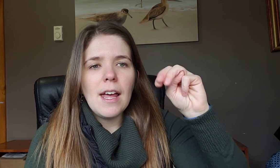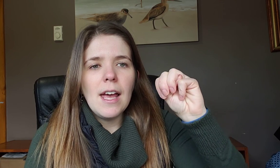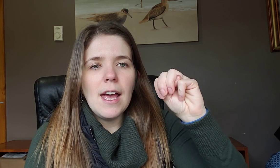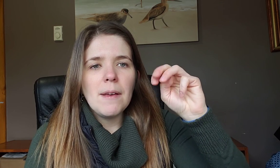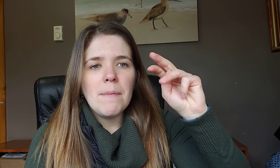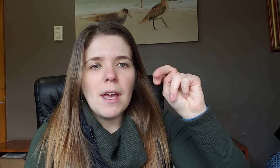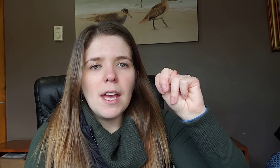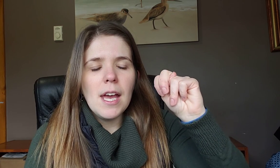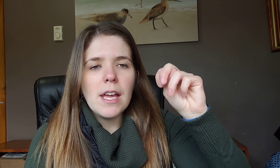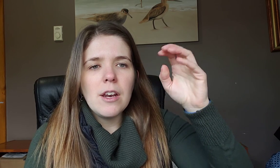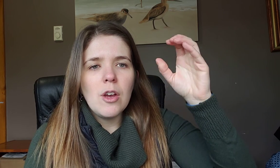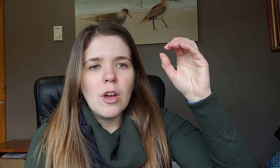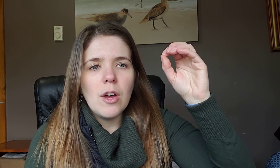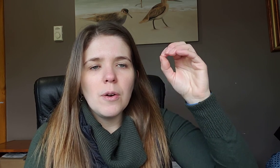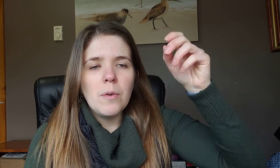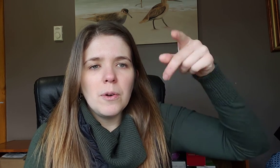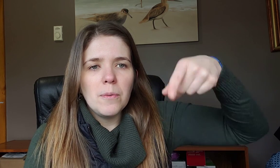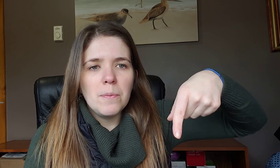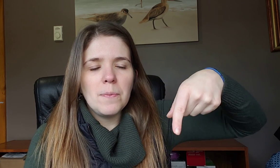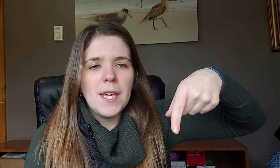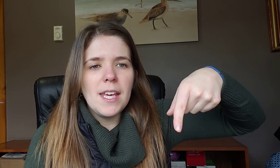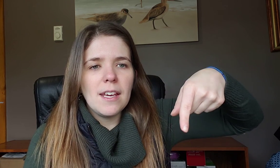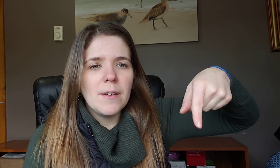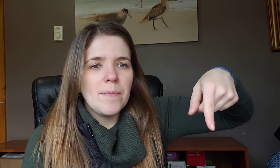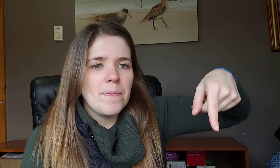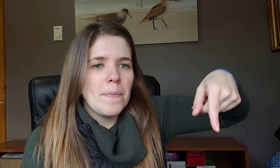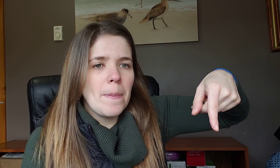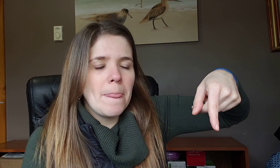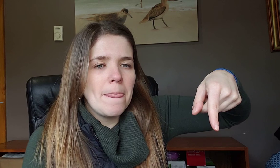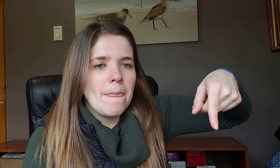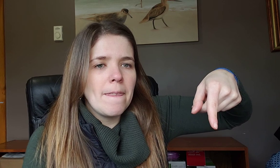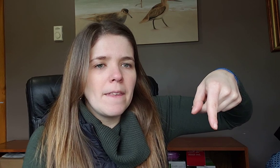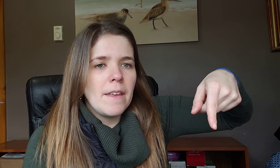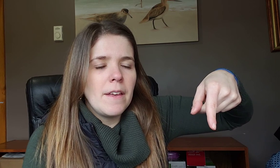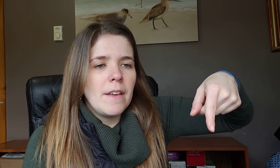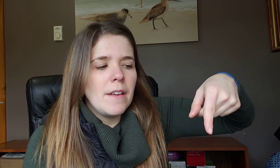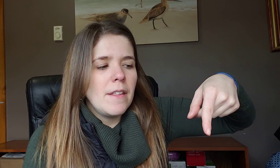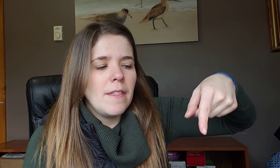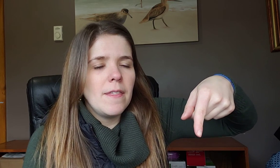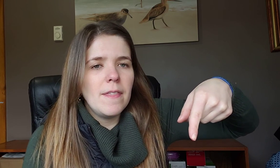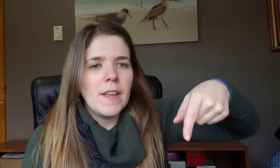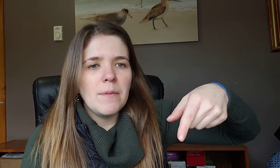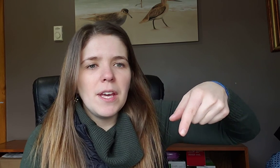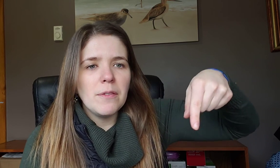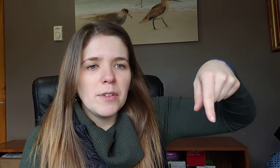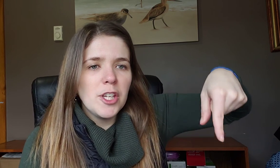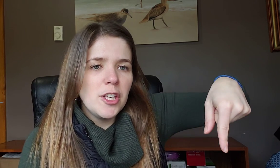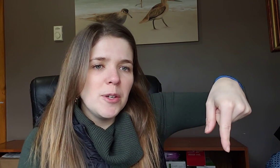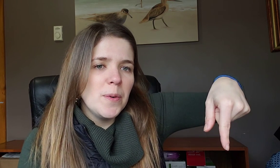M N O P then we have Q